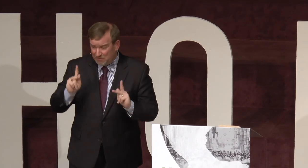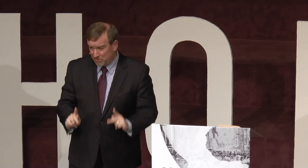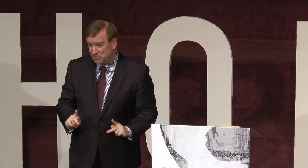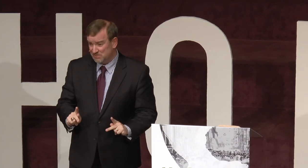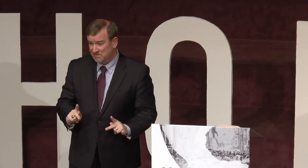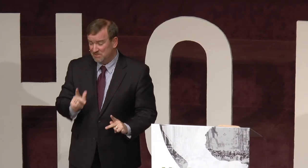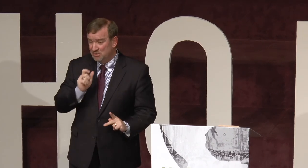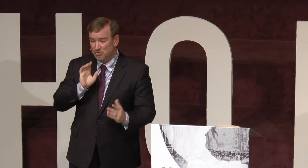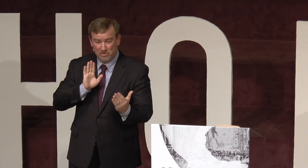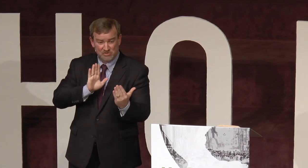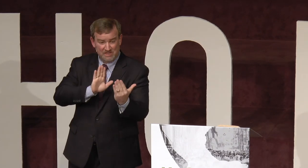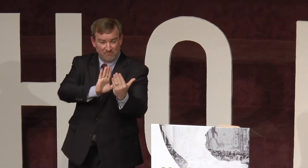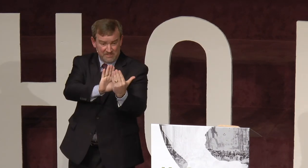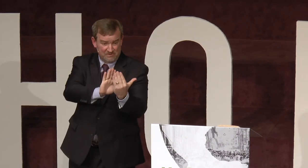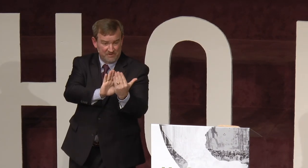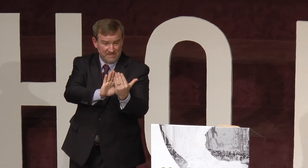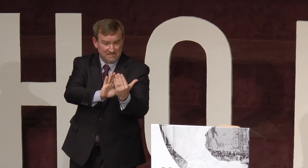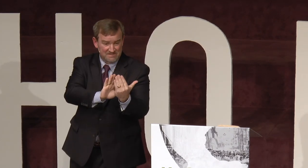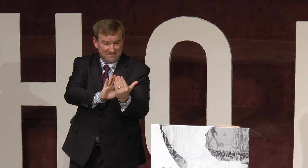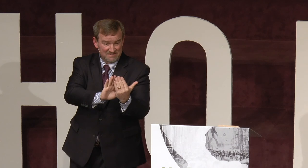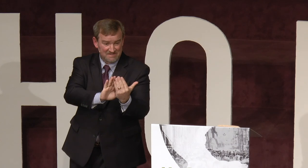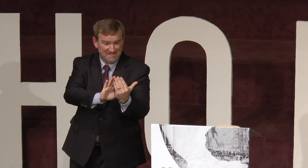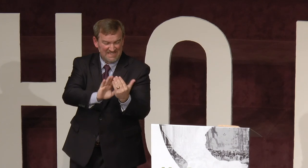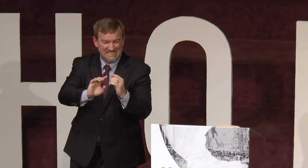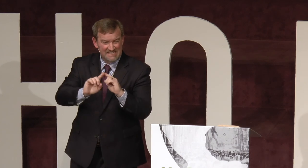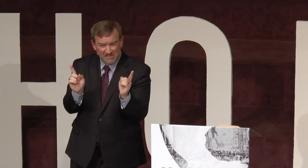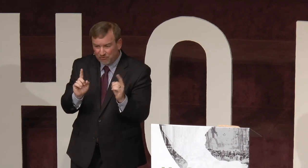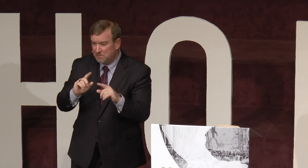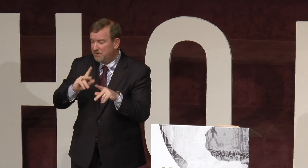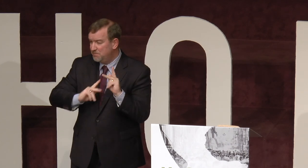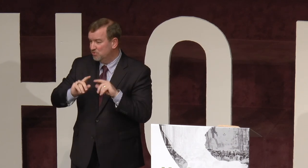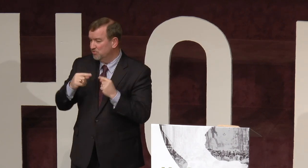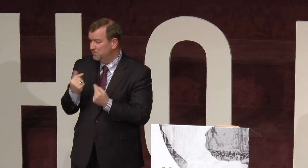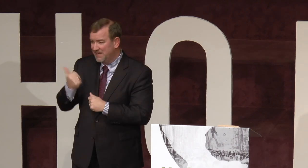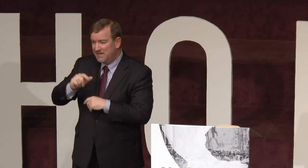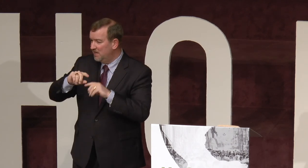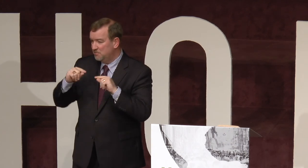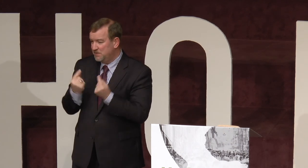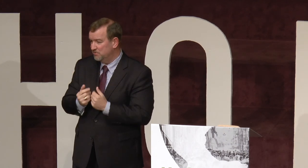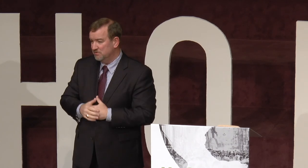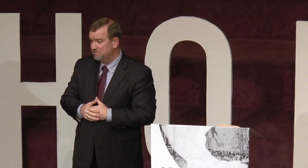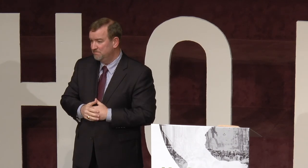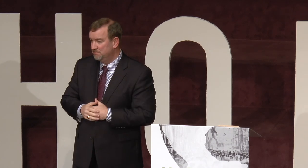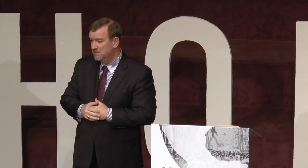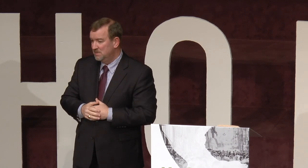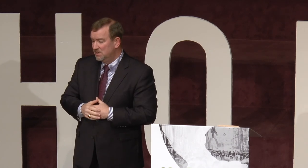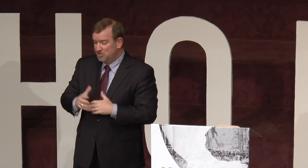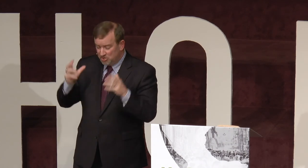a person who goes to them face to face. It's a different people group than any other people group. You know,